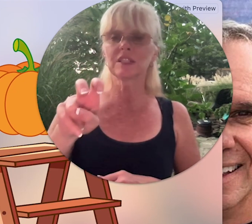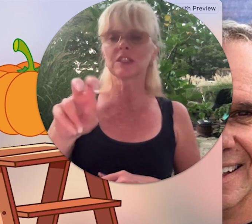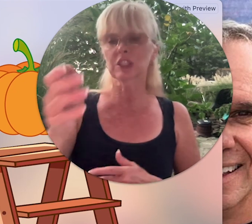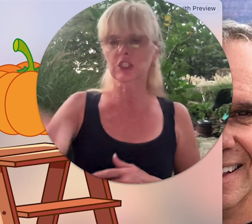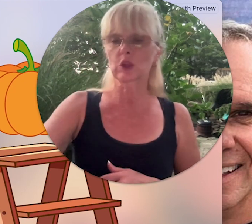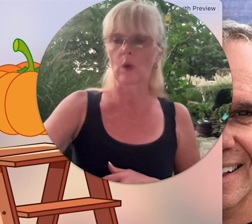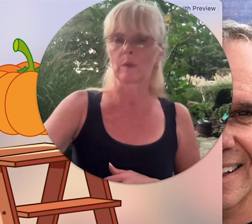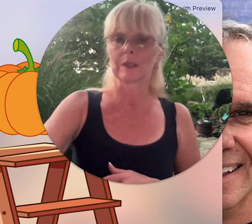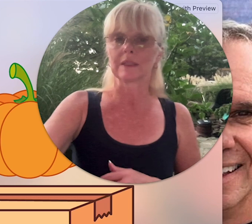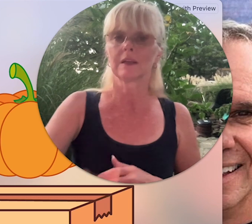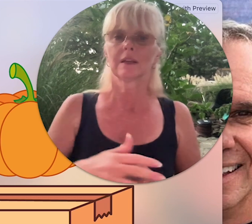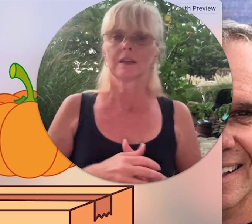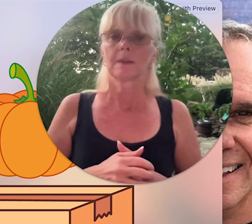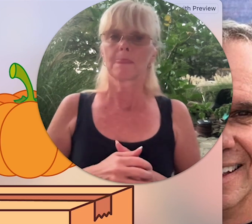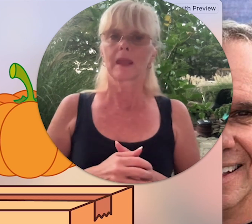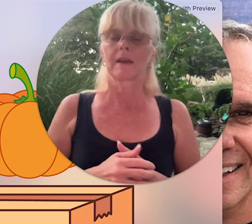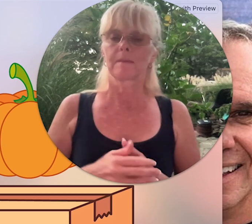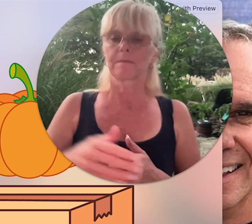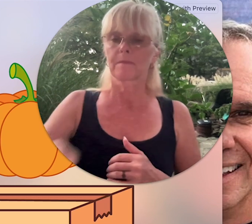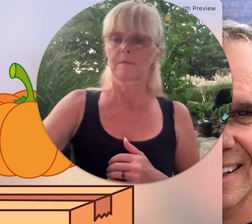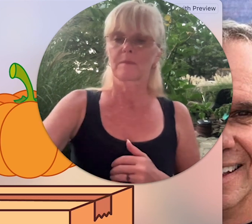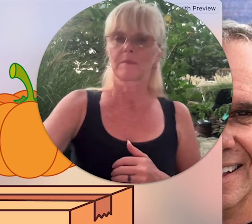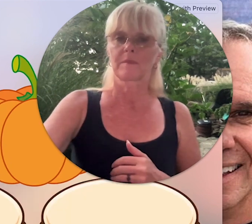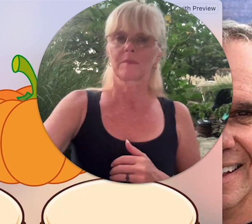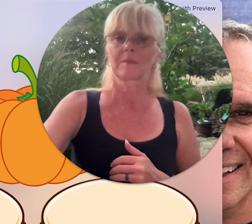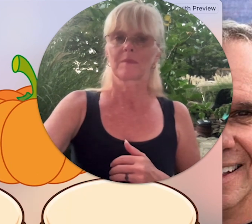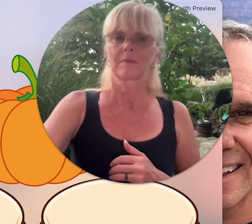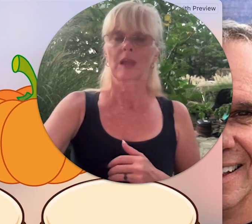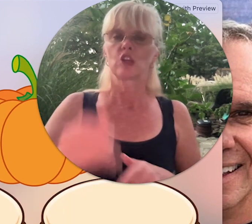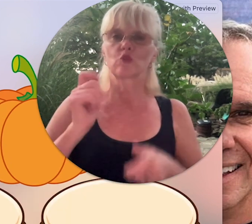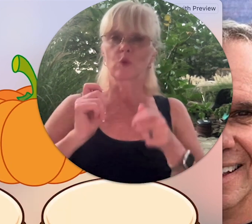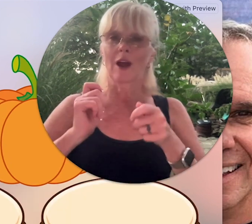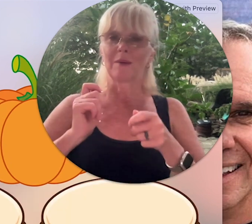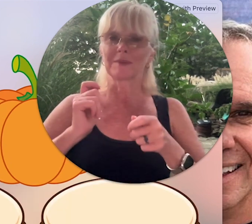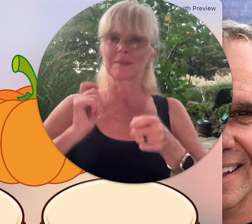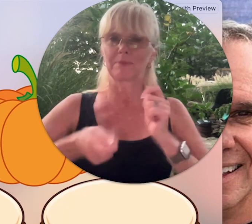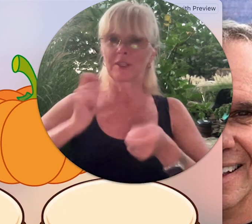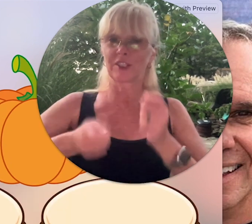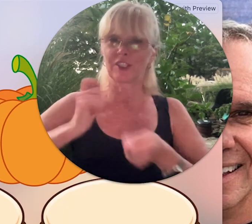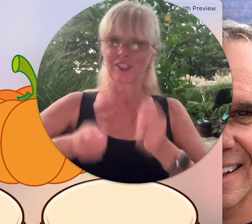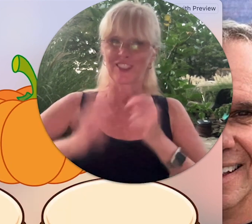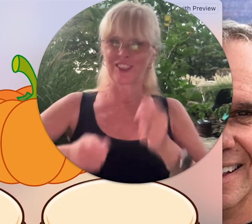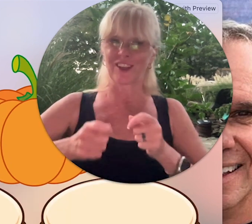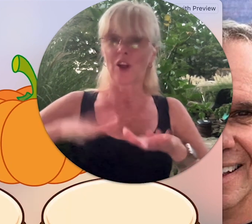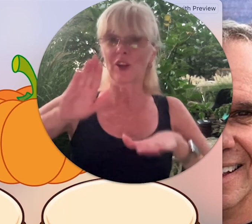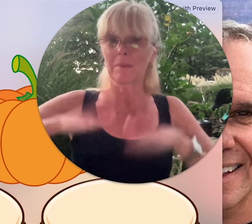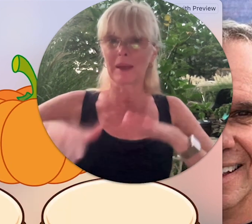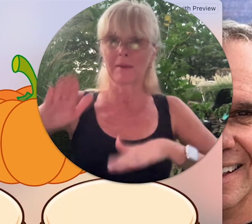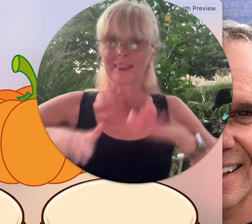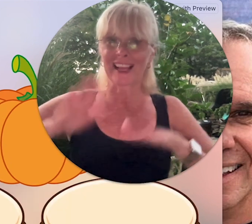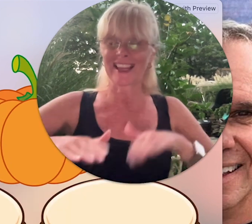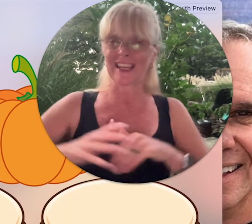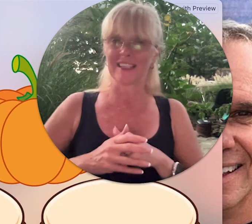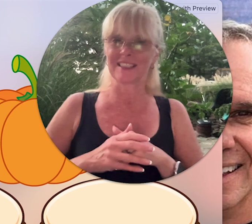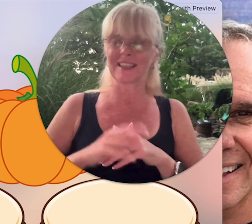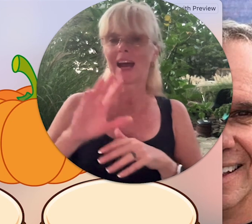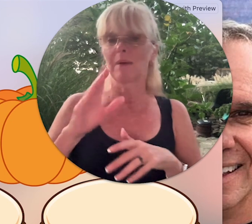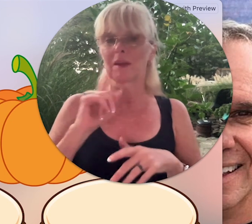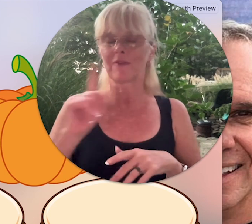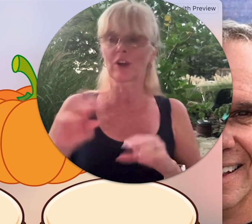is a short one drums but it could be like this if for